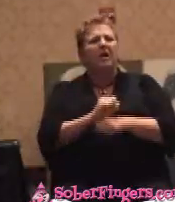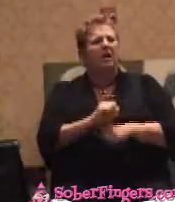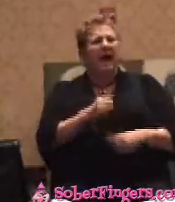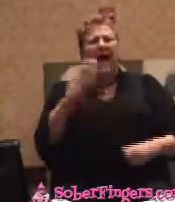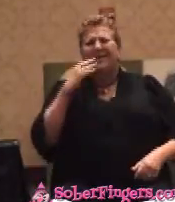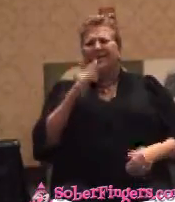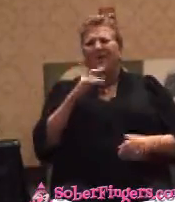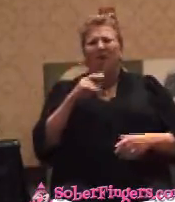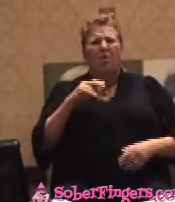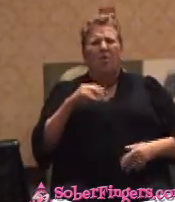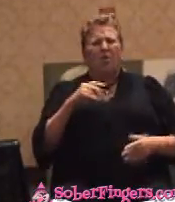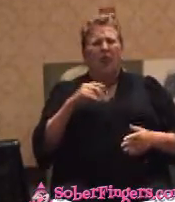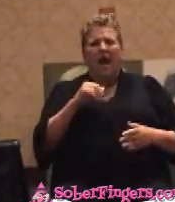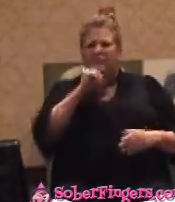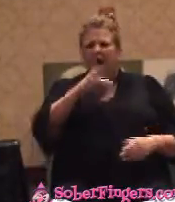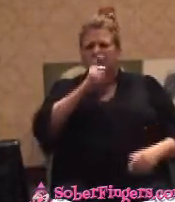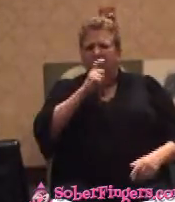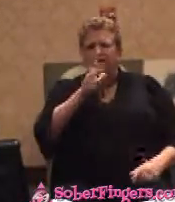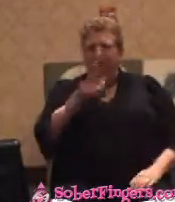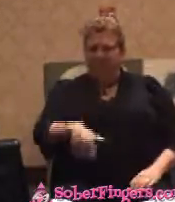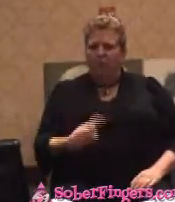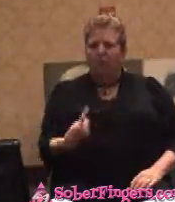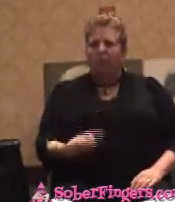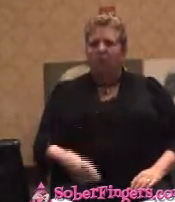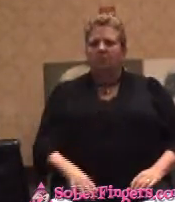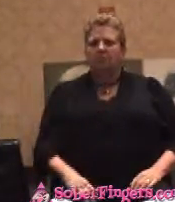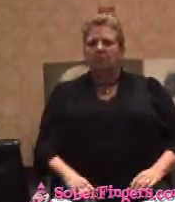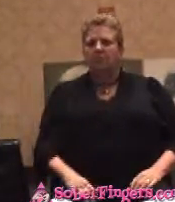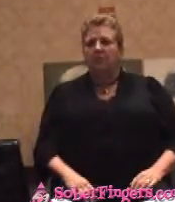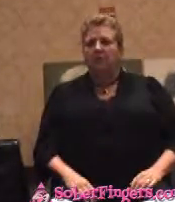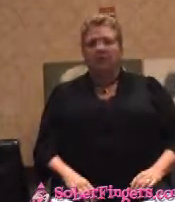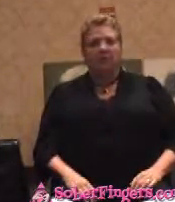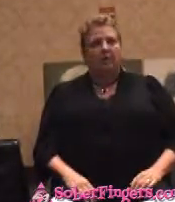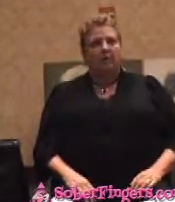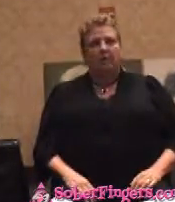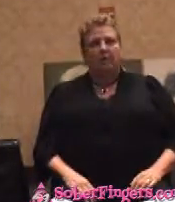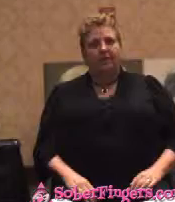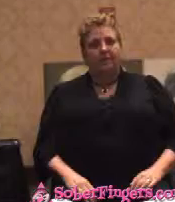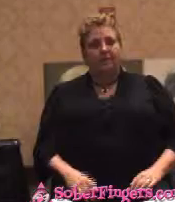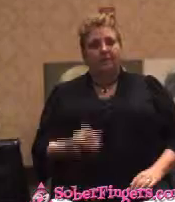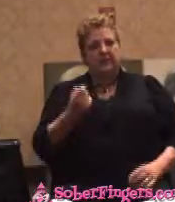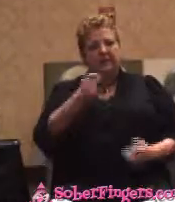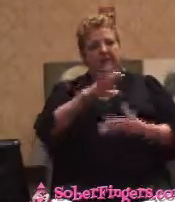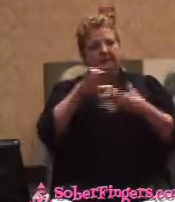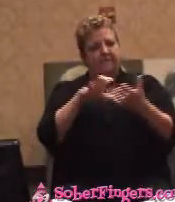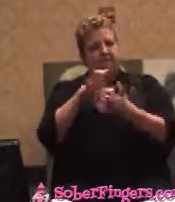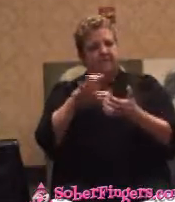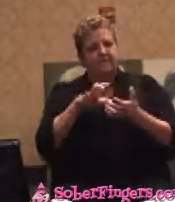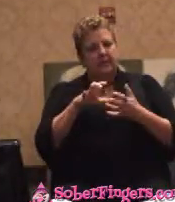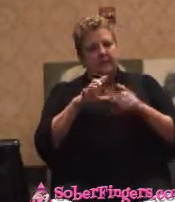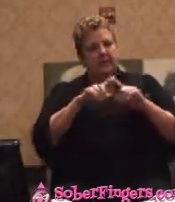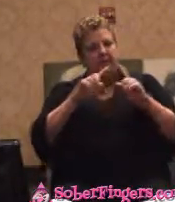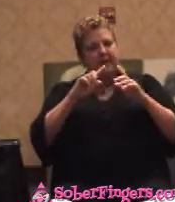I'm working on. I'm not drinking. And it was, it was kind of confusing to me, but I began to recognize these